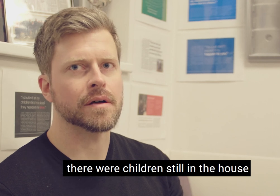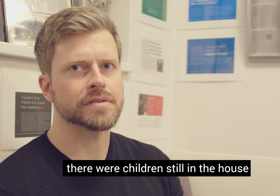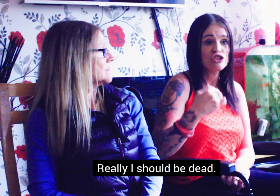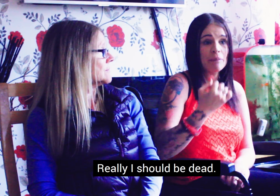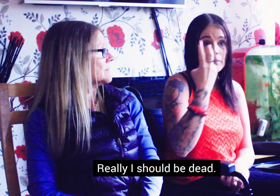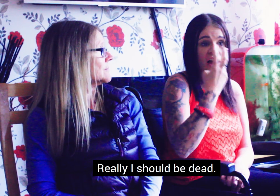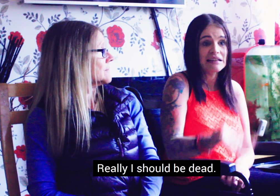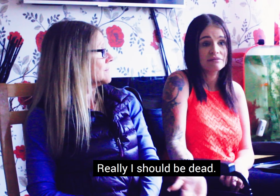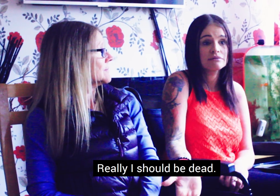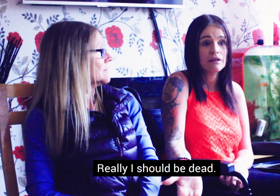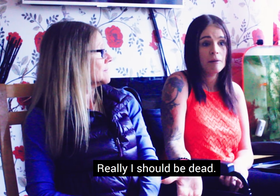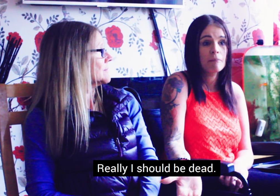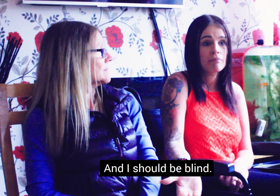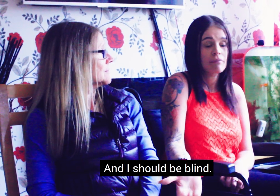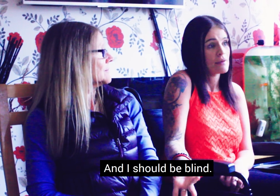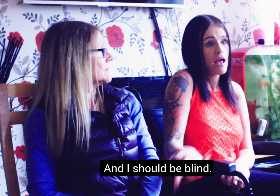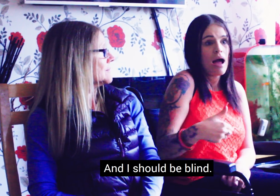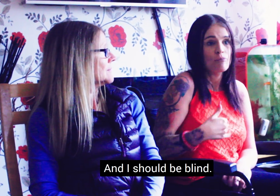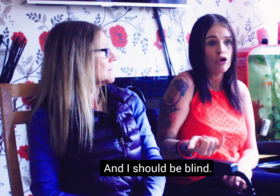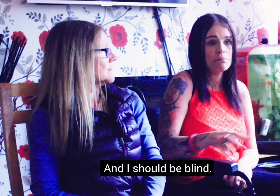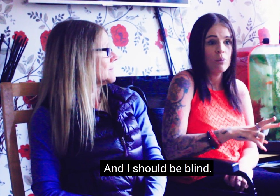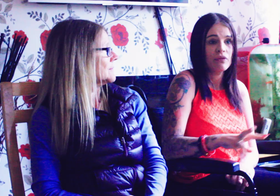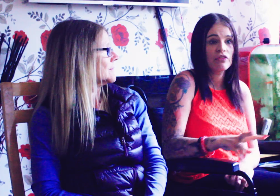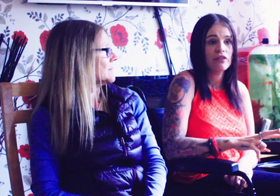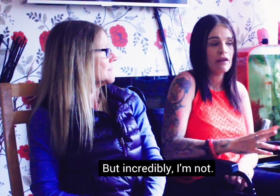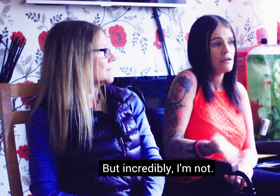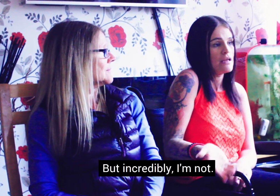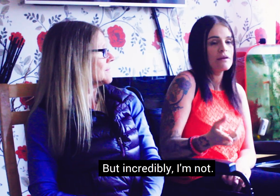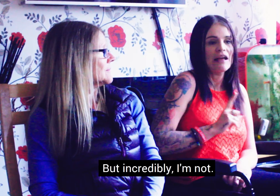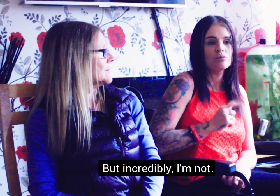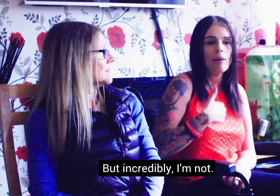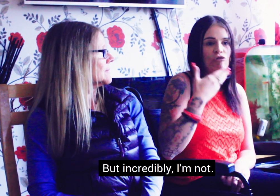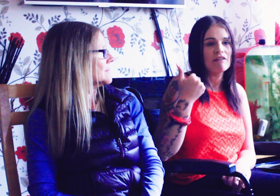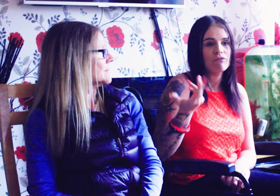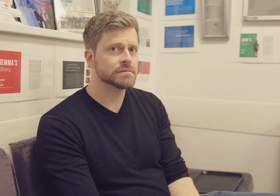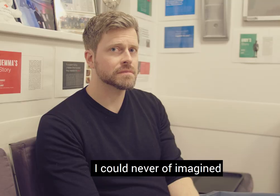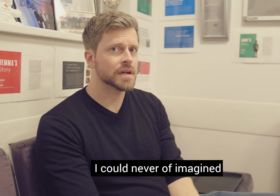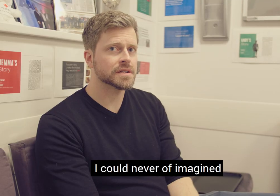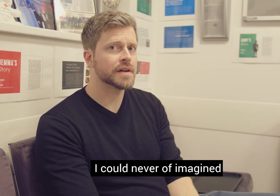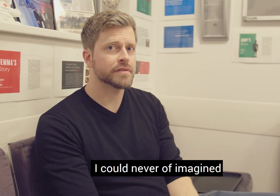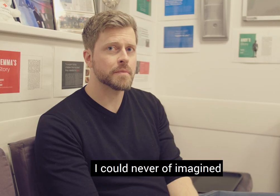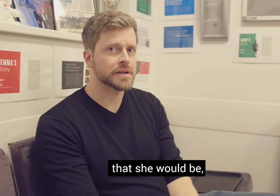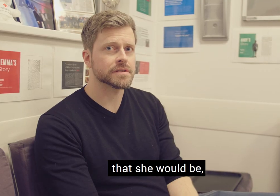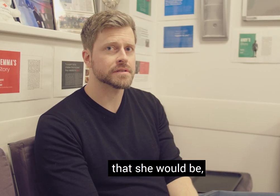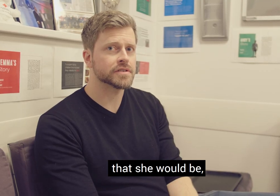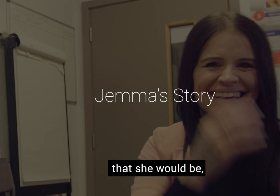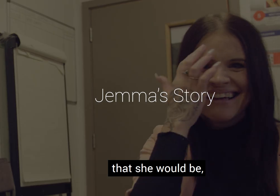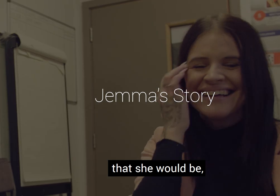house. Really, I should be dead. And I should be blind. But incredibly, I'm not. I could never have imagined that she would